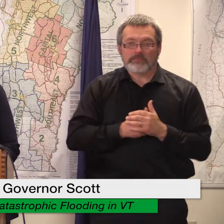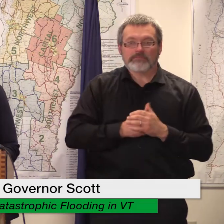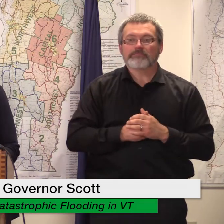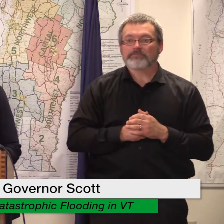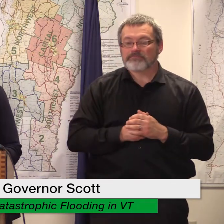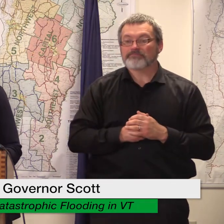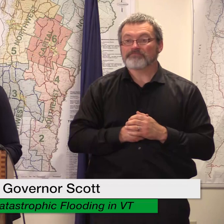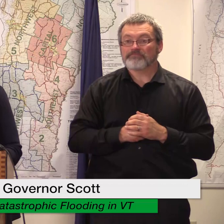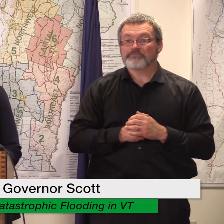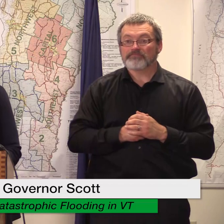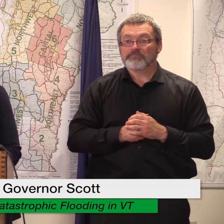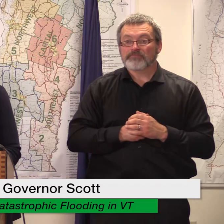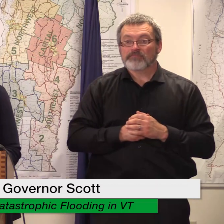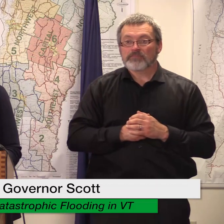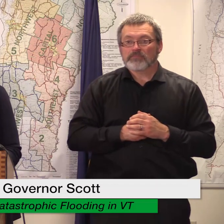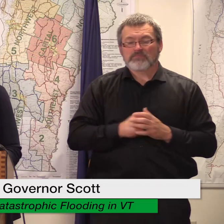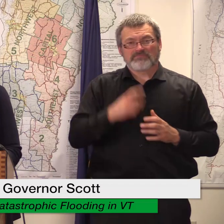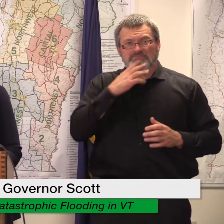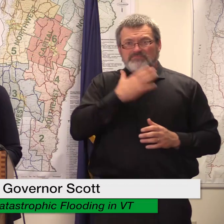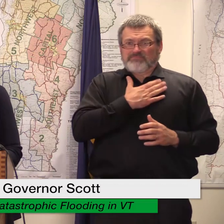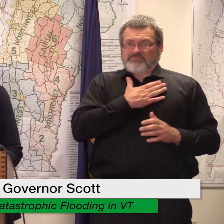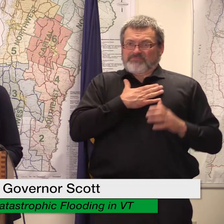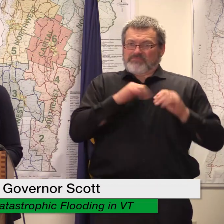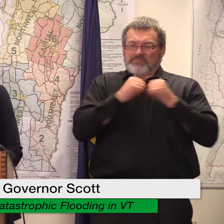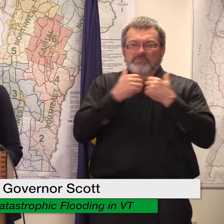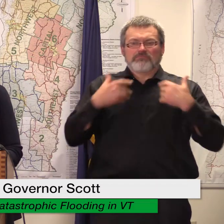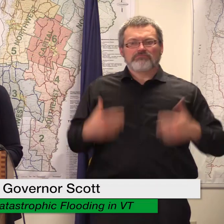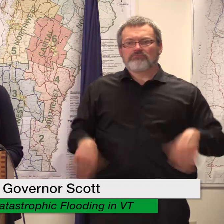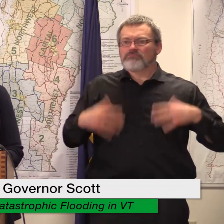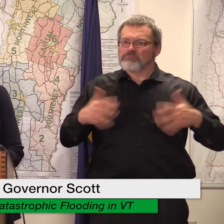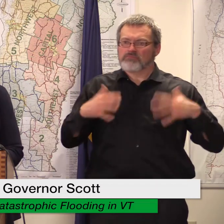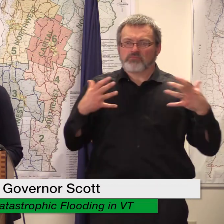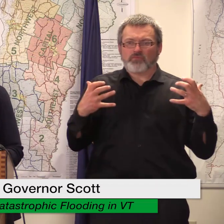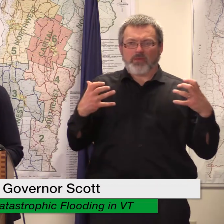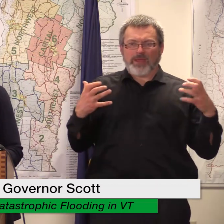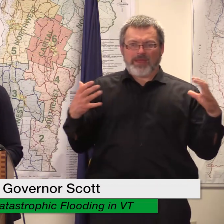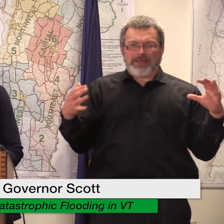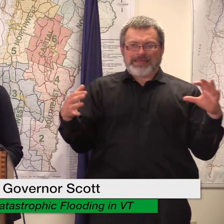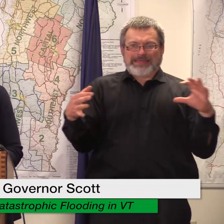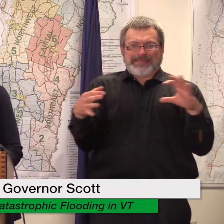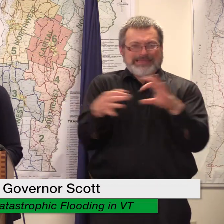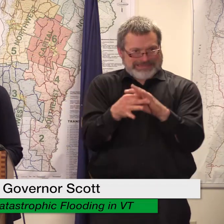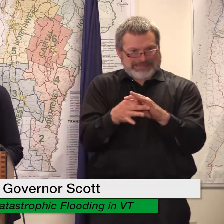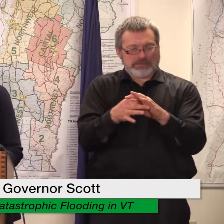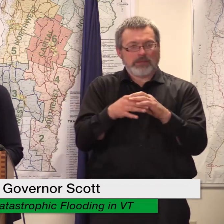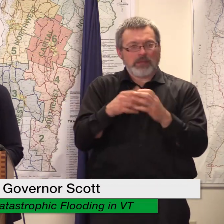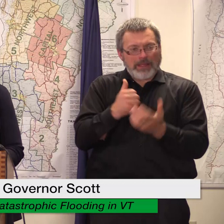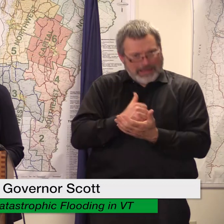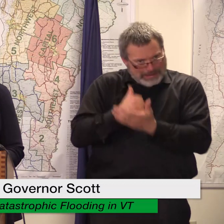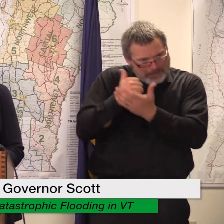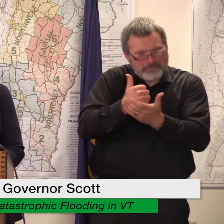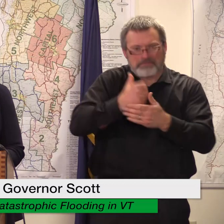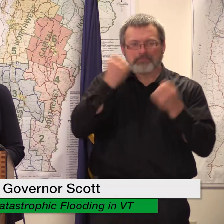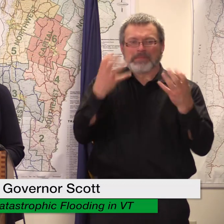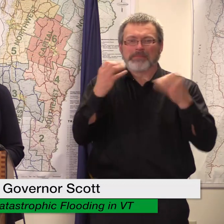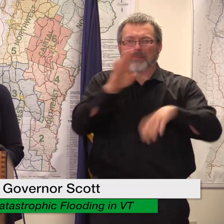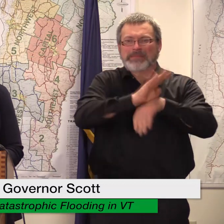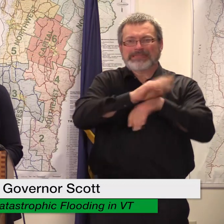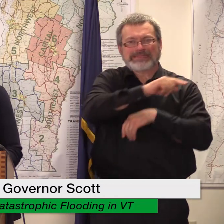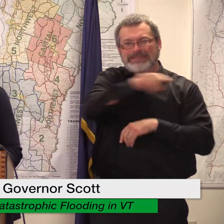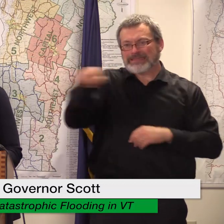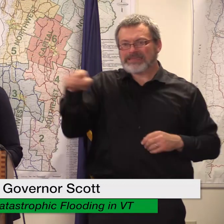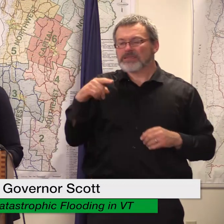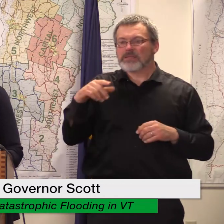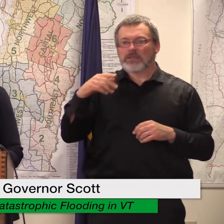we hope we really hope that this will truly bridge a gap for business owners once again we can't say enough we understand this will not make businesses